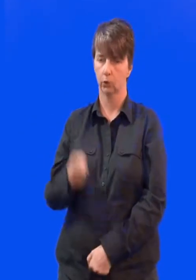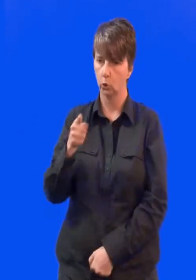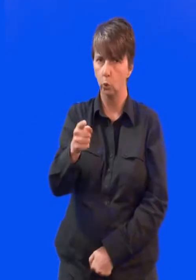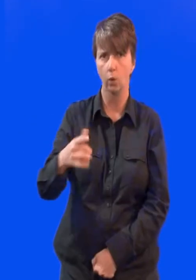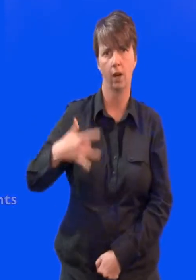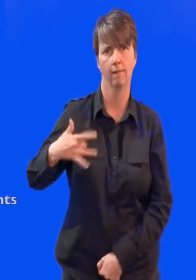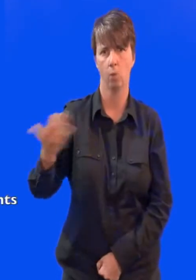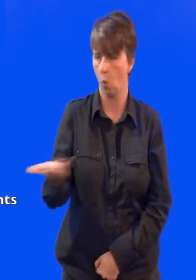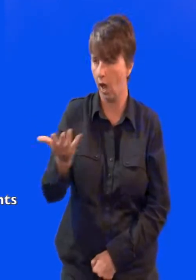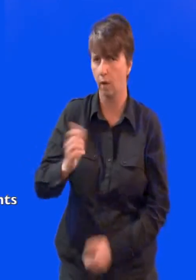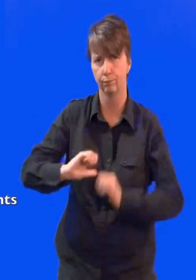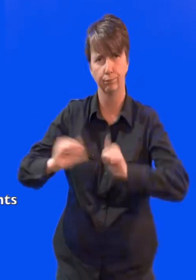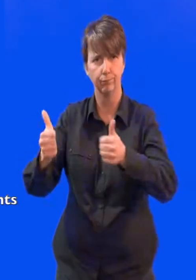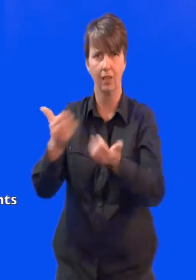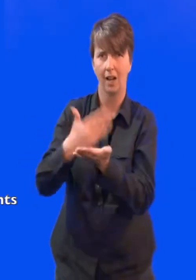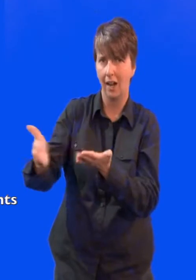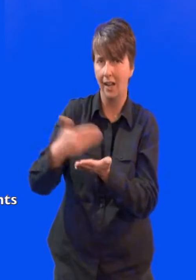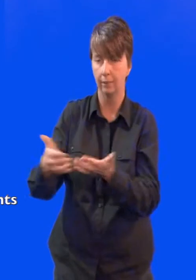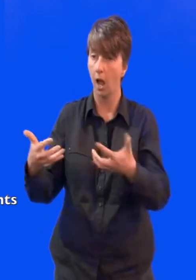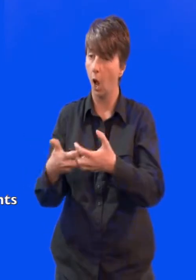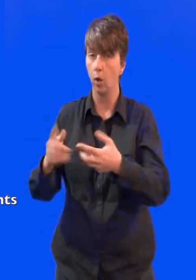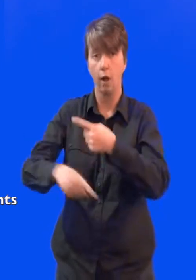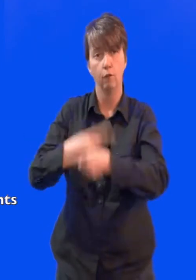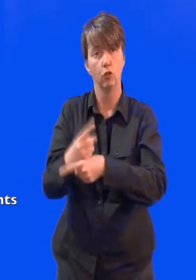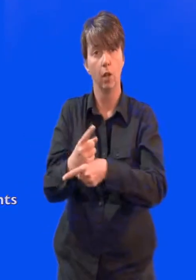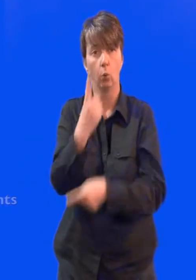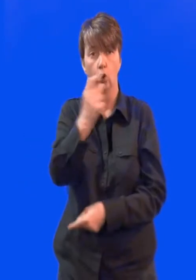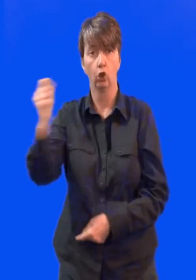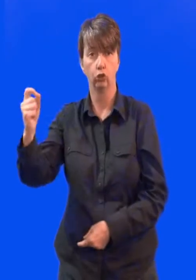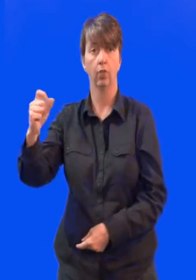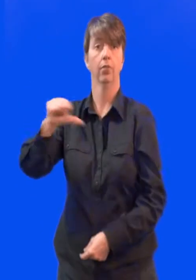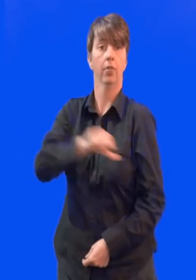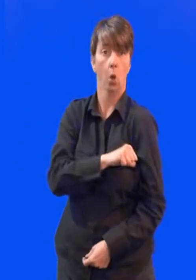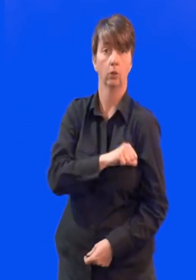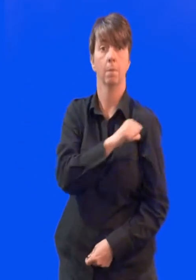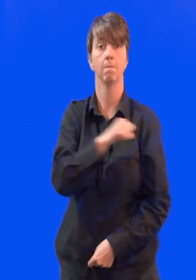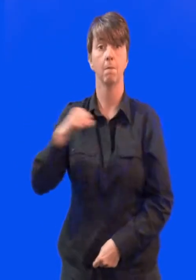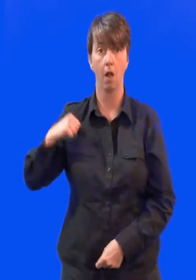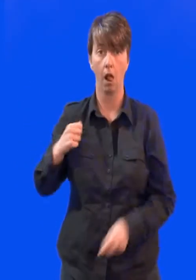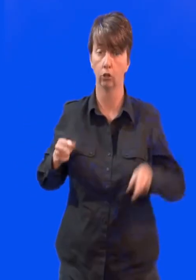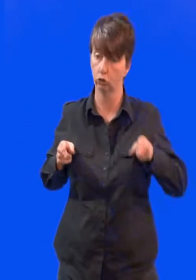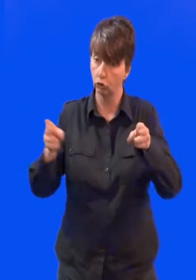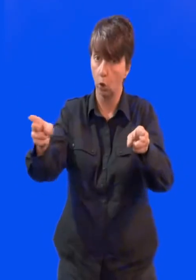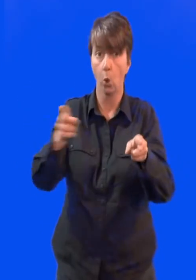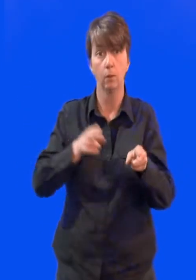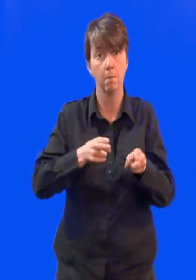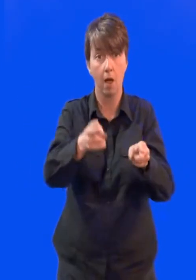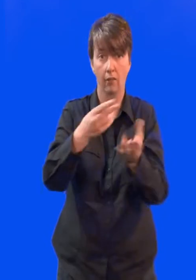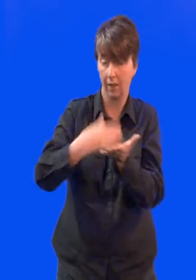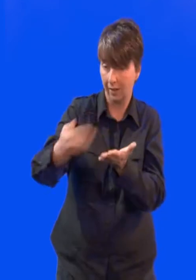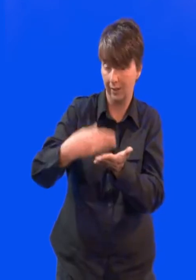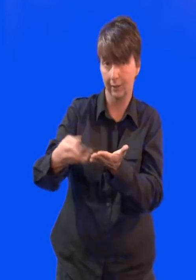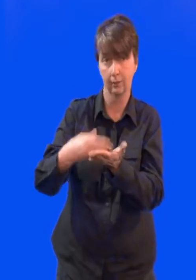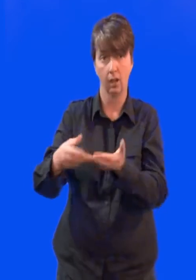area to live in. Our council sweeps over 100,000 miles of roads and paths each year. And cuts over 14,000,000 square